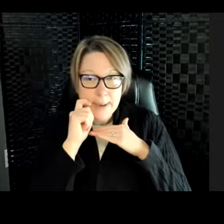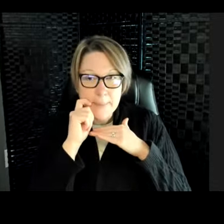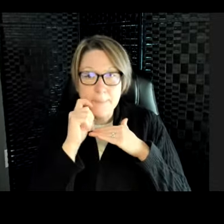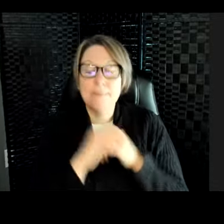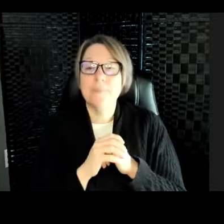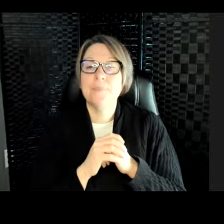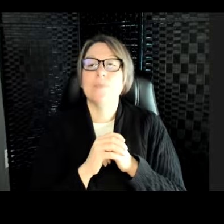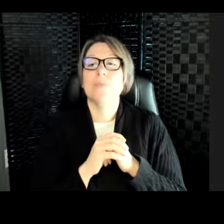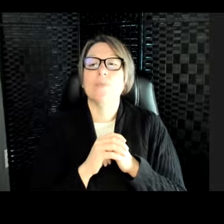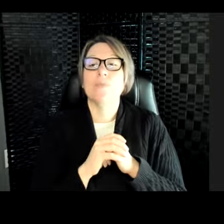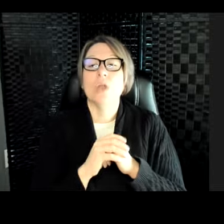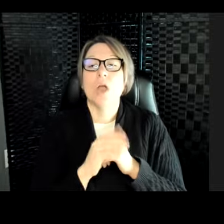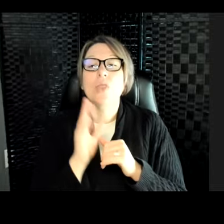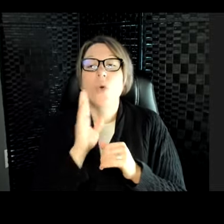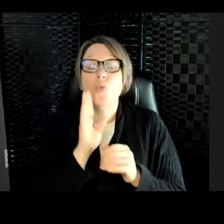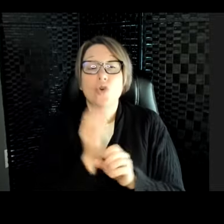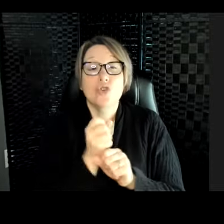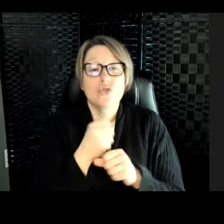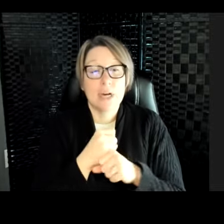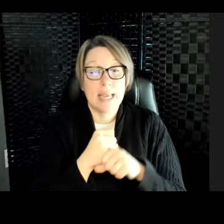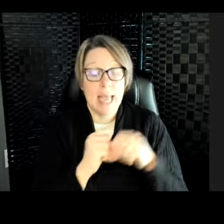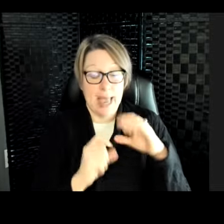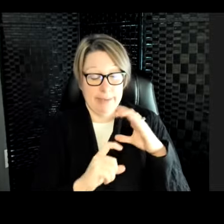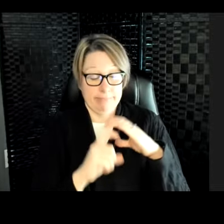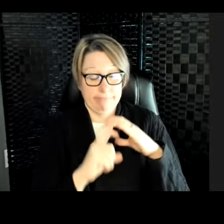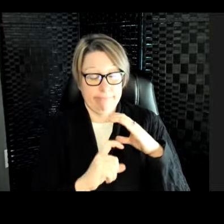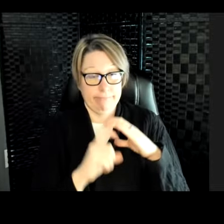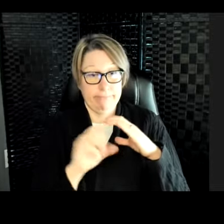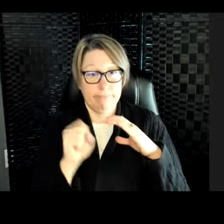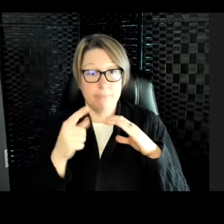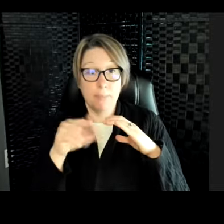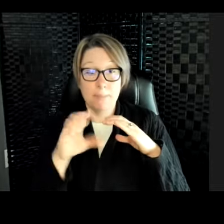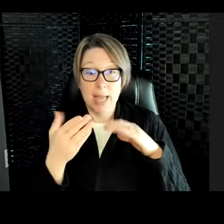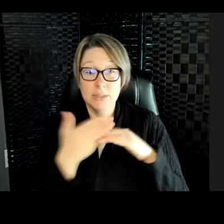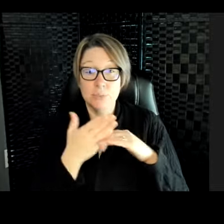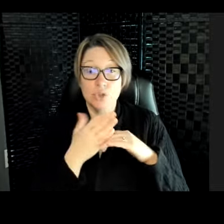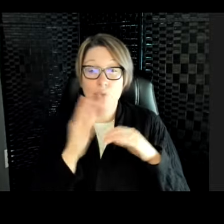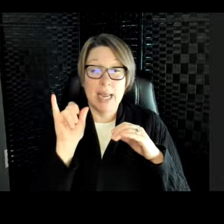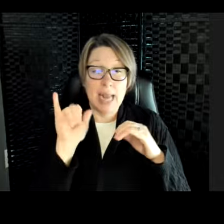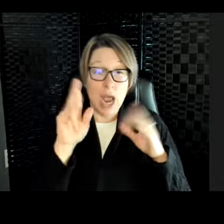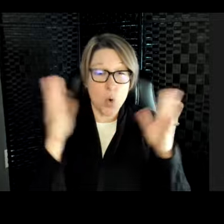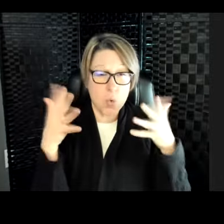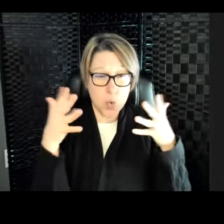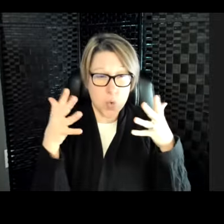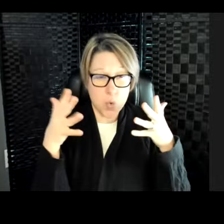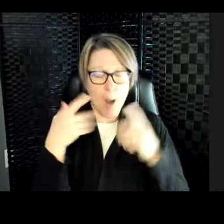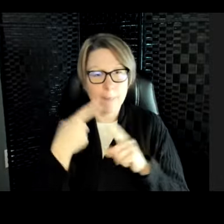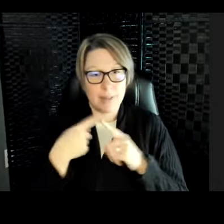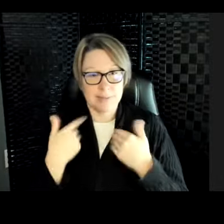a space between the cold air and their body. The bigger that space, the harder